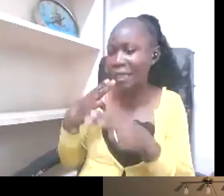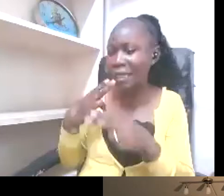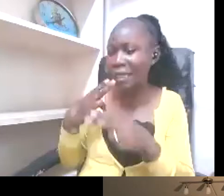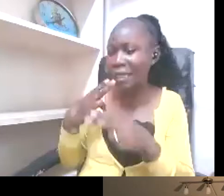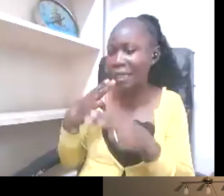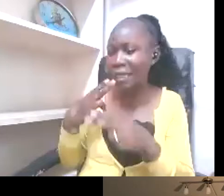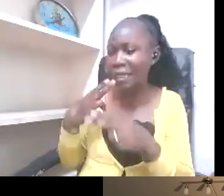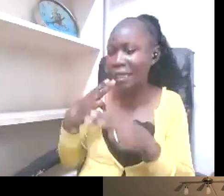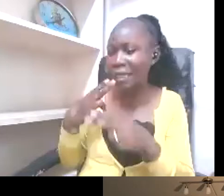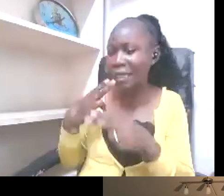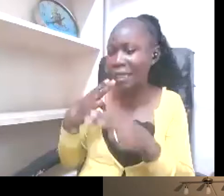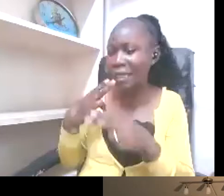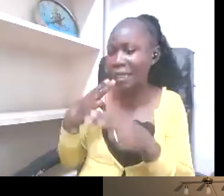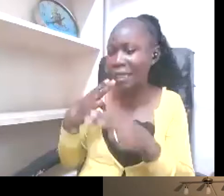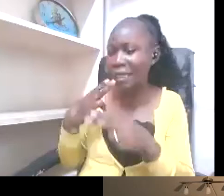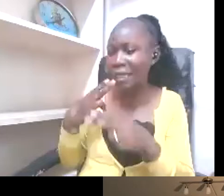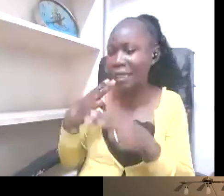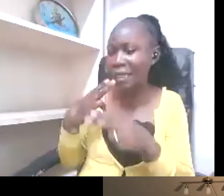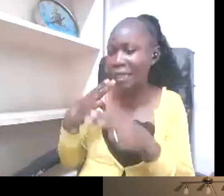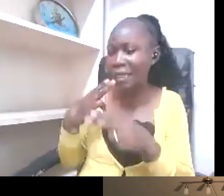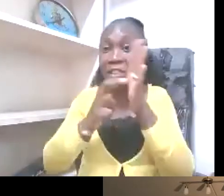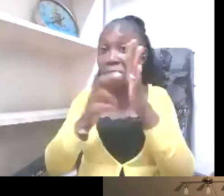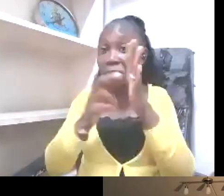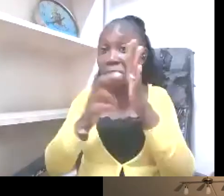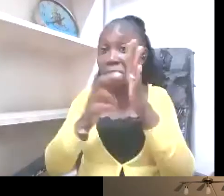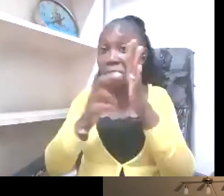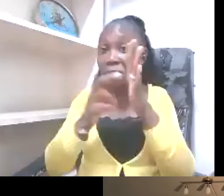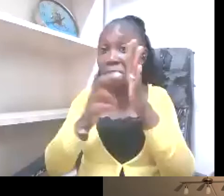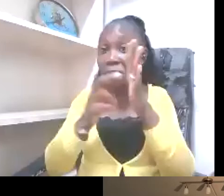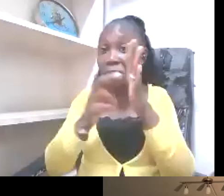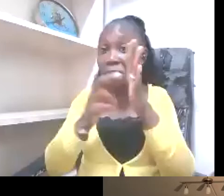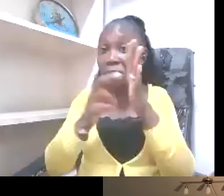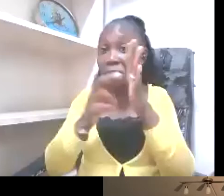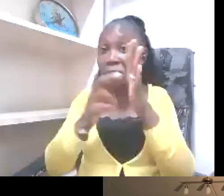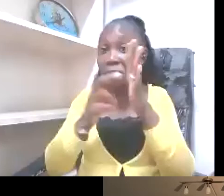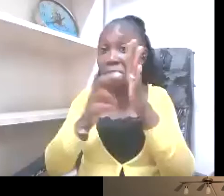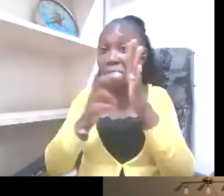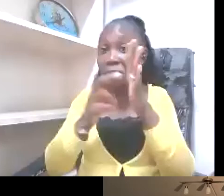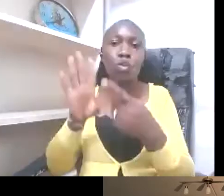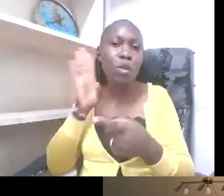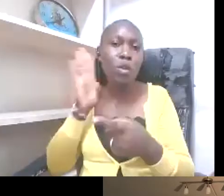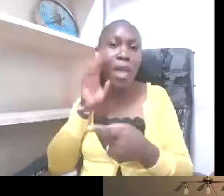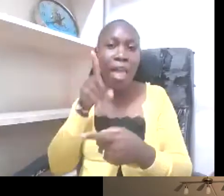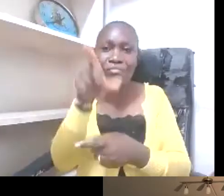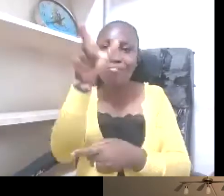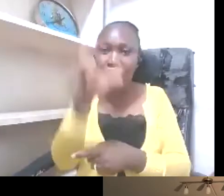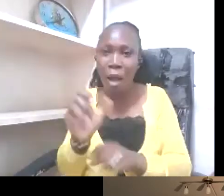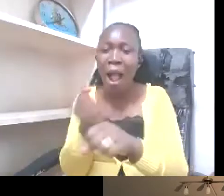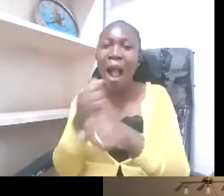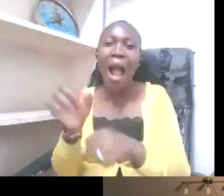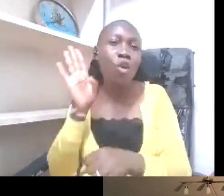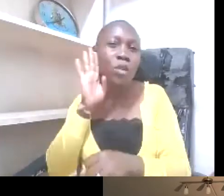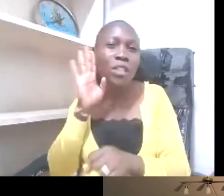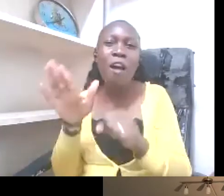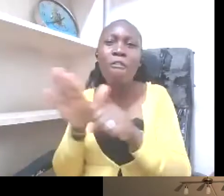inability to hear. So those who are unable to hear either completely or partly. Some people have been